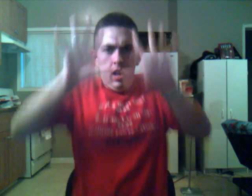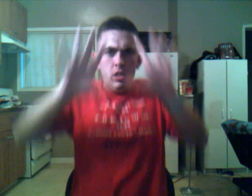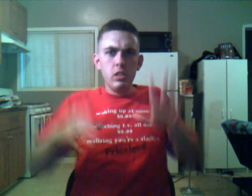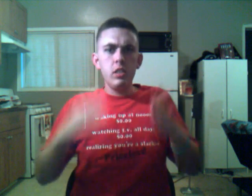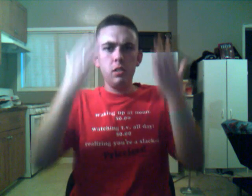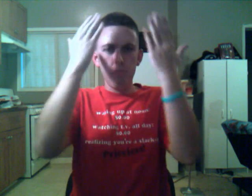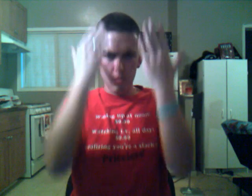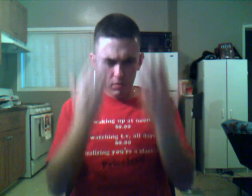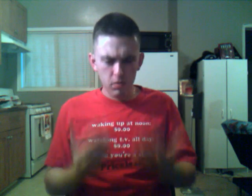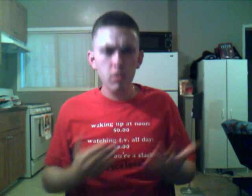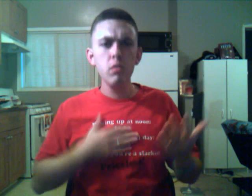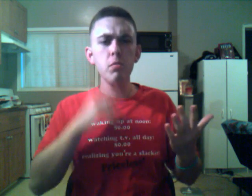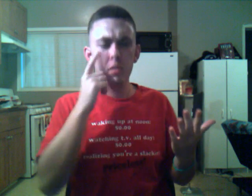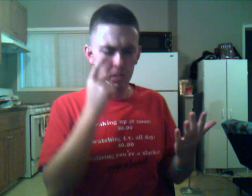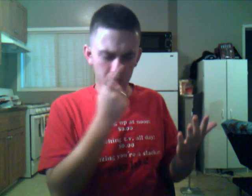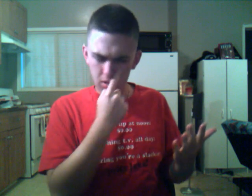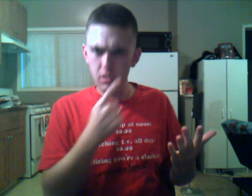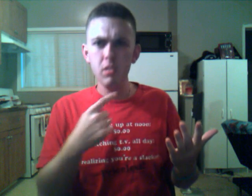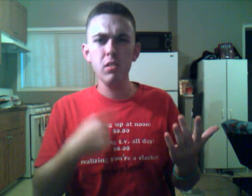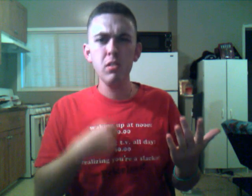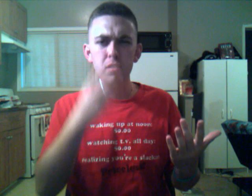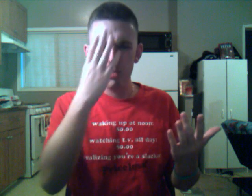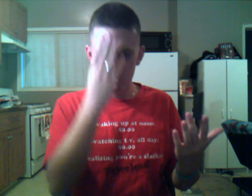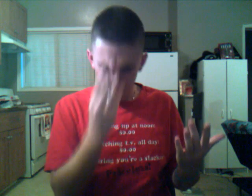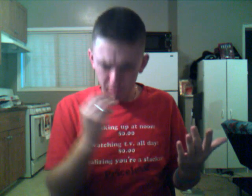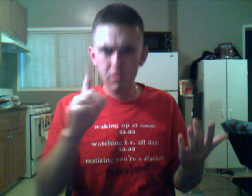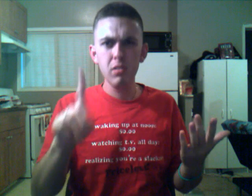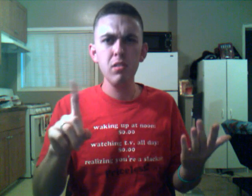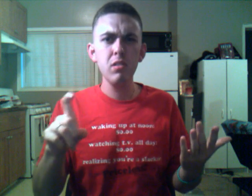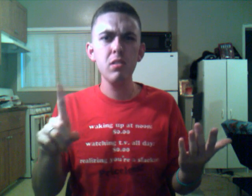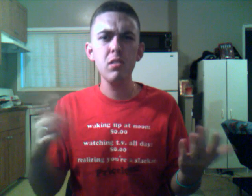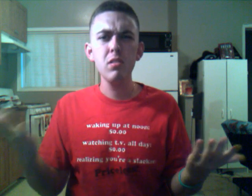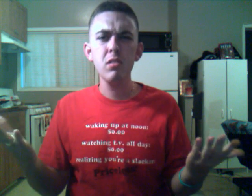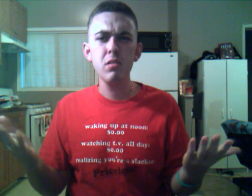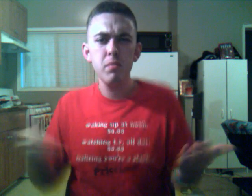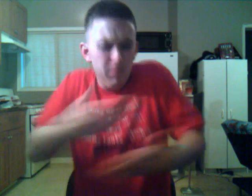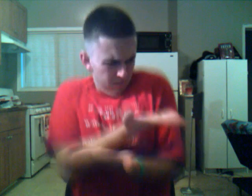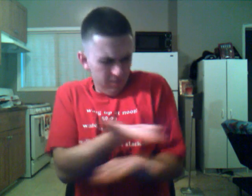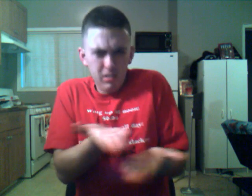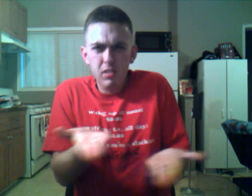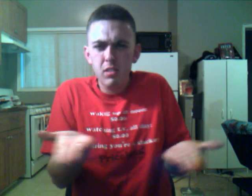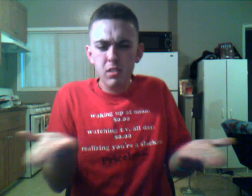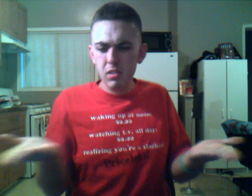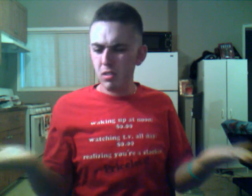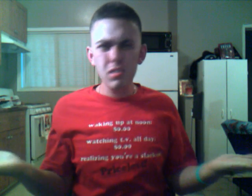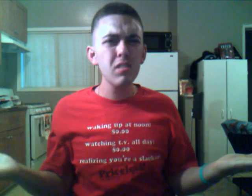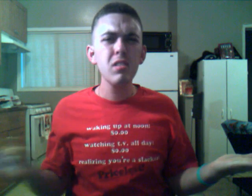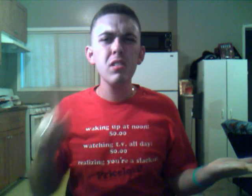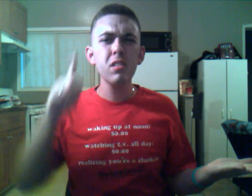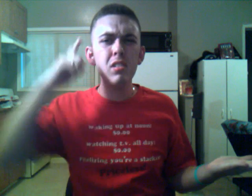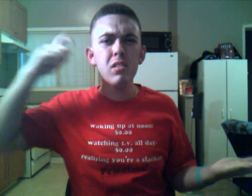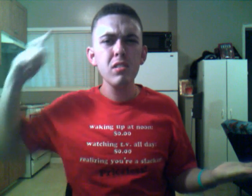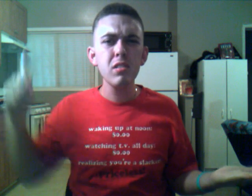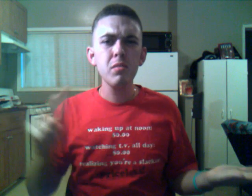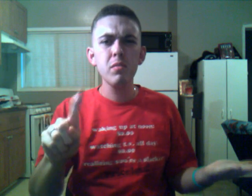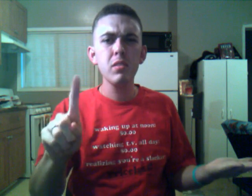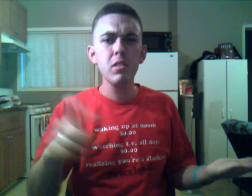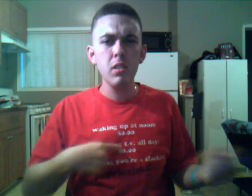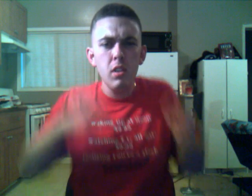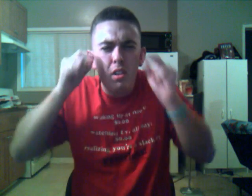flashing before my eyes Did I fall asleep as this saw a dream? Wake